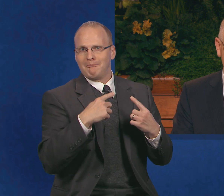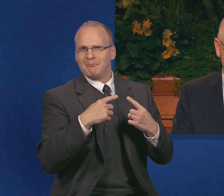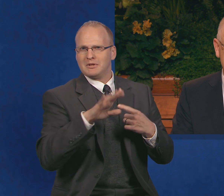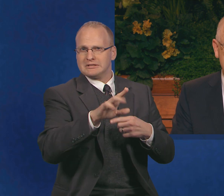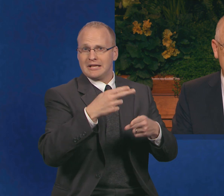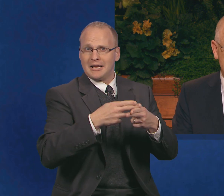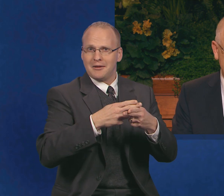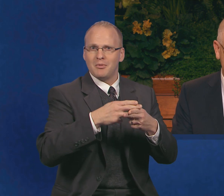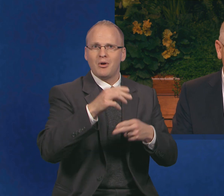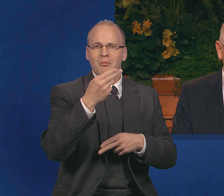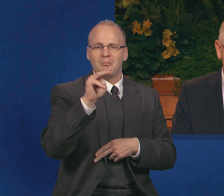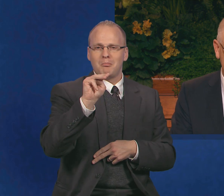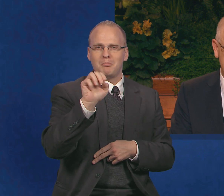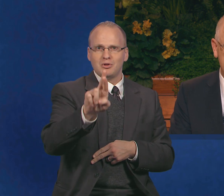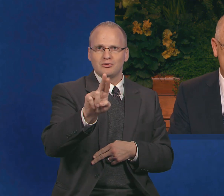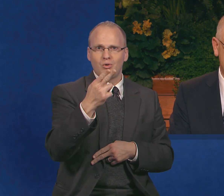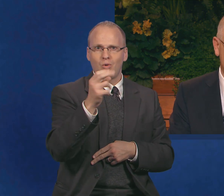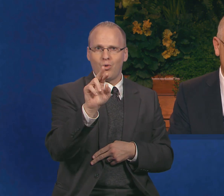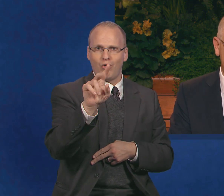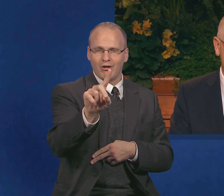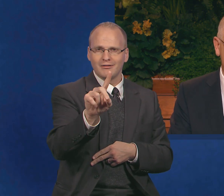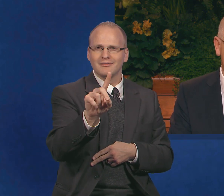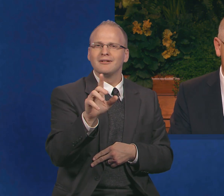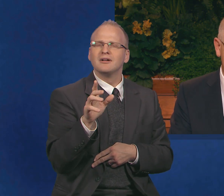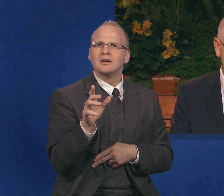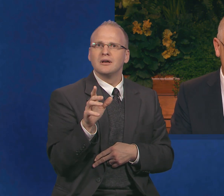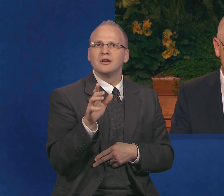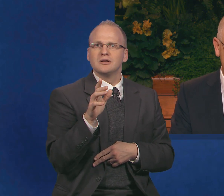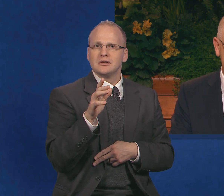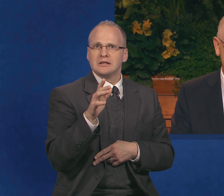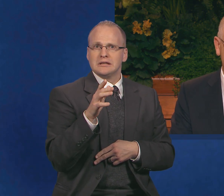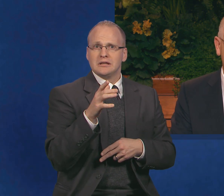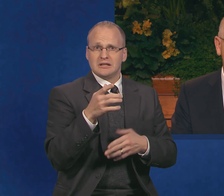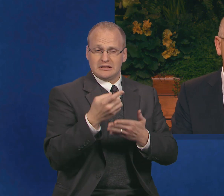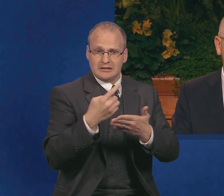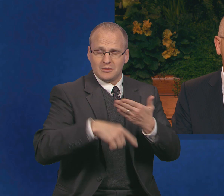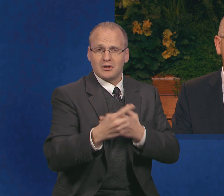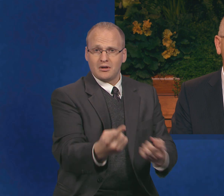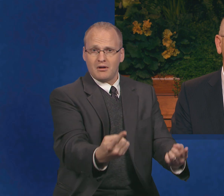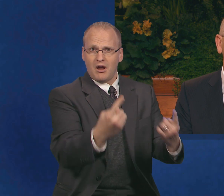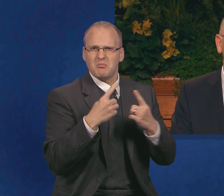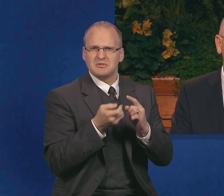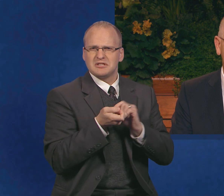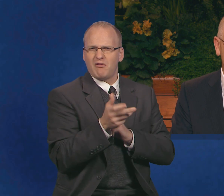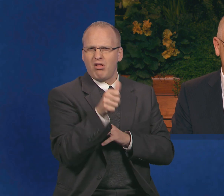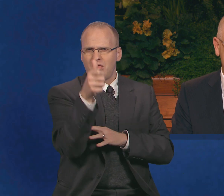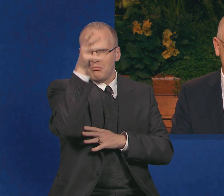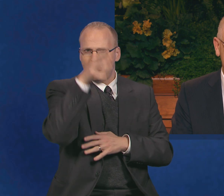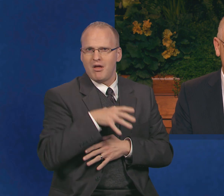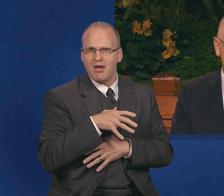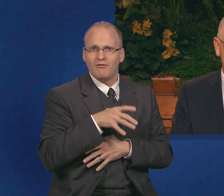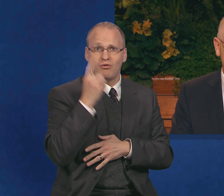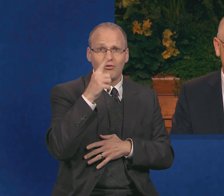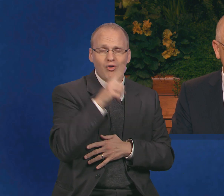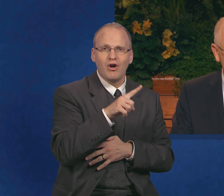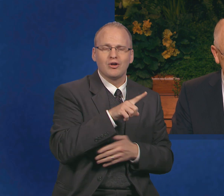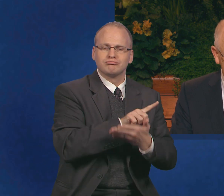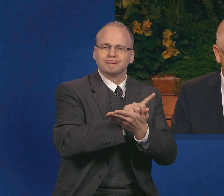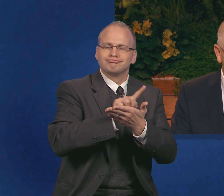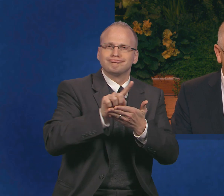He would arrive next week with several men to spend a few days in the mountains, hunting and fishing. Grandpa John met